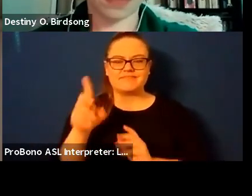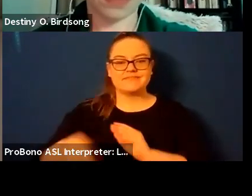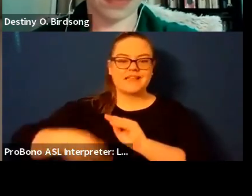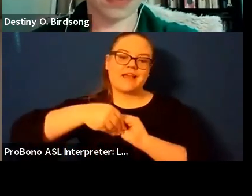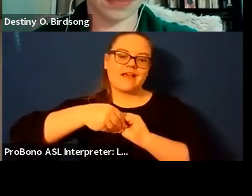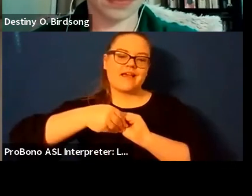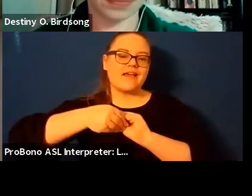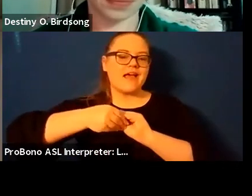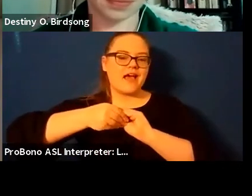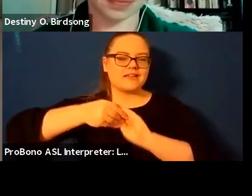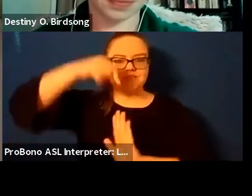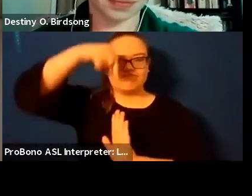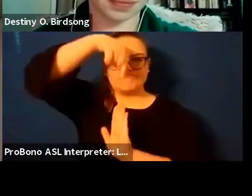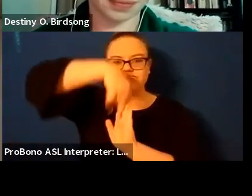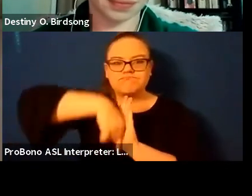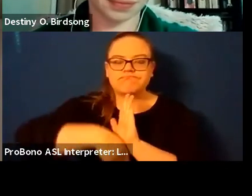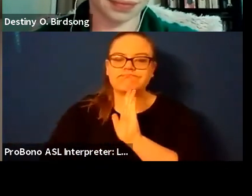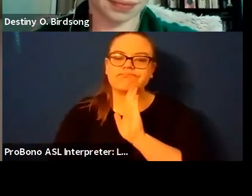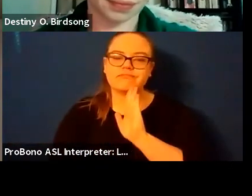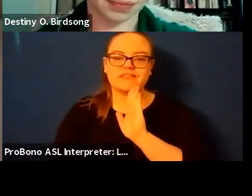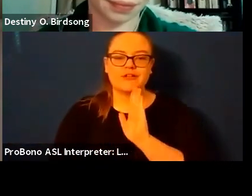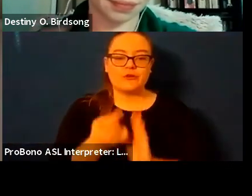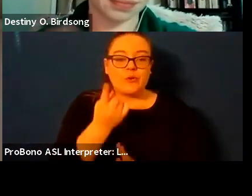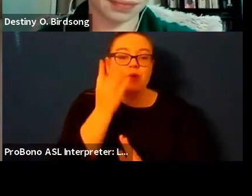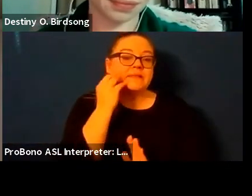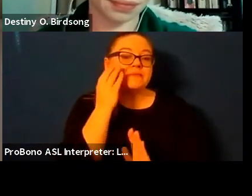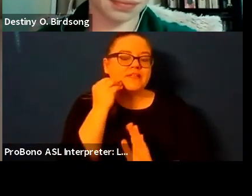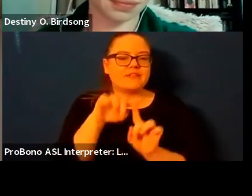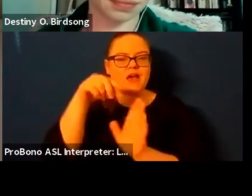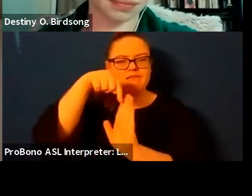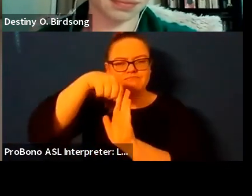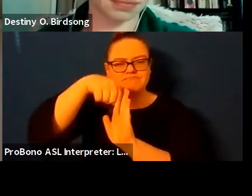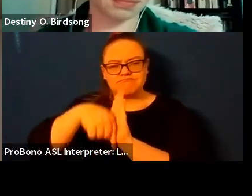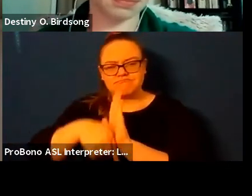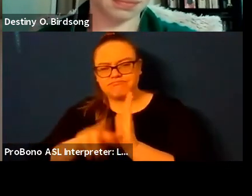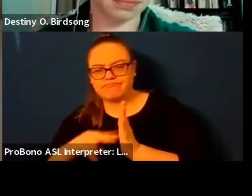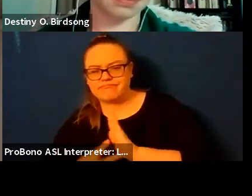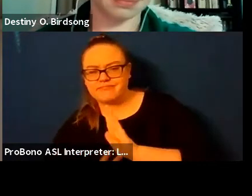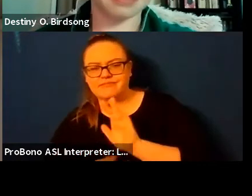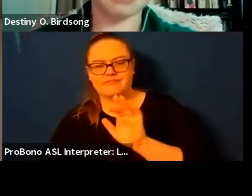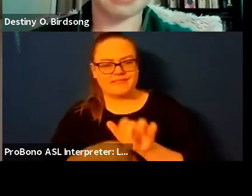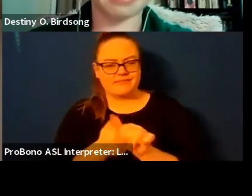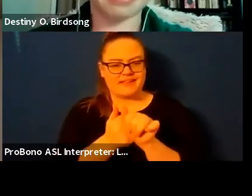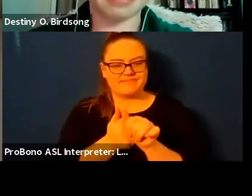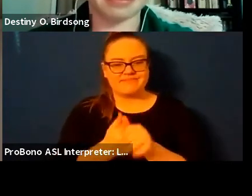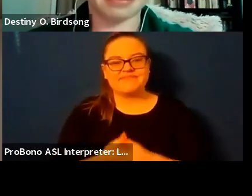depth to like one experience um i love it so much